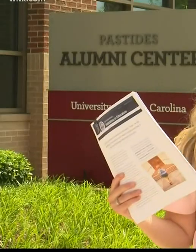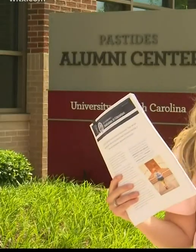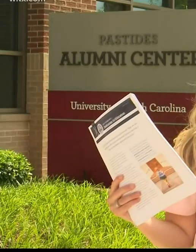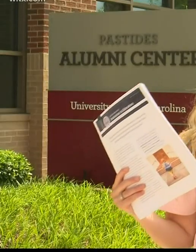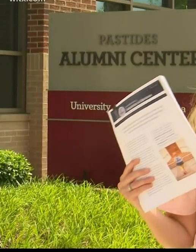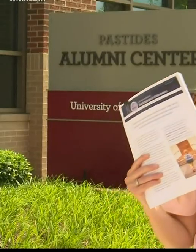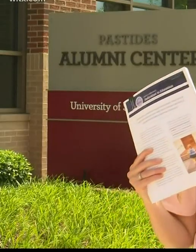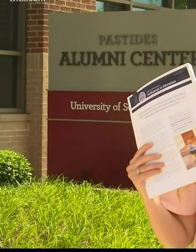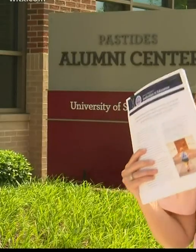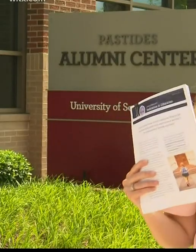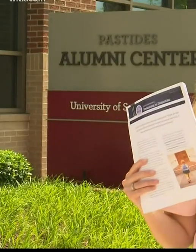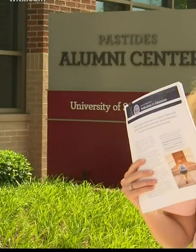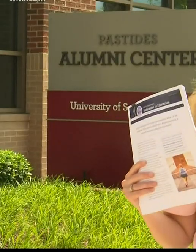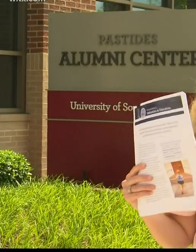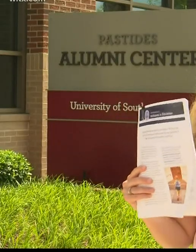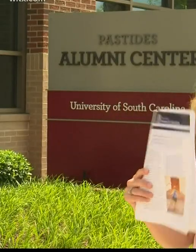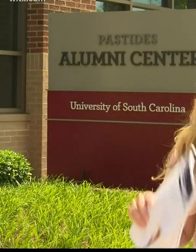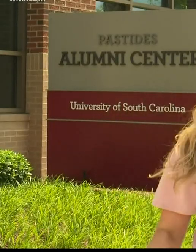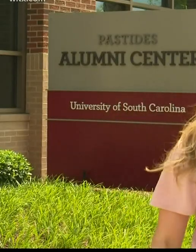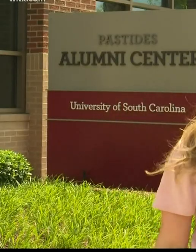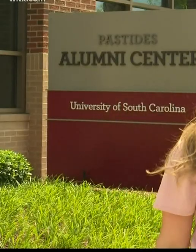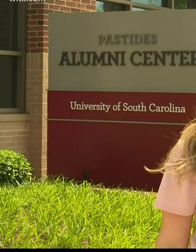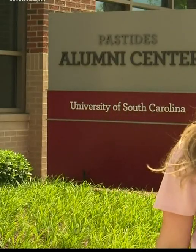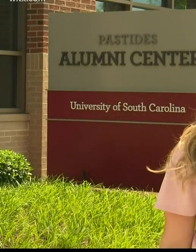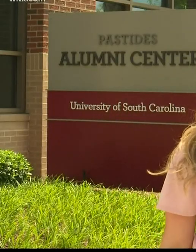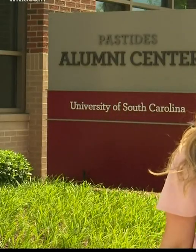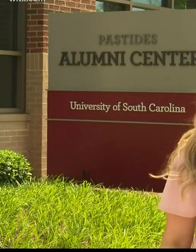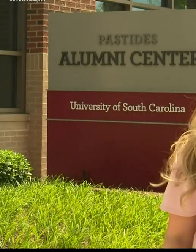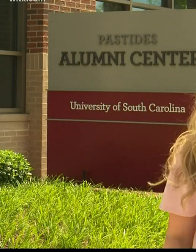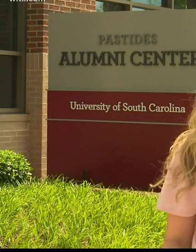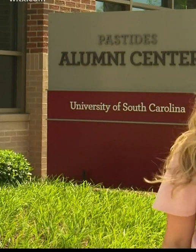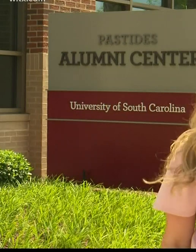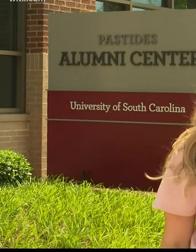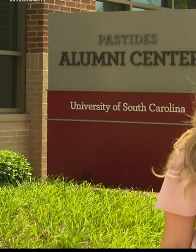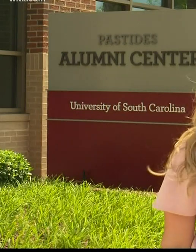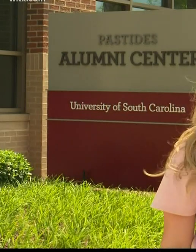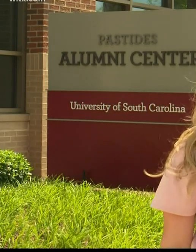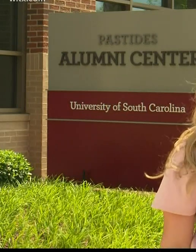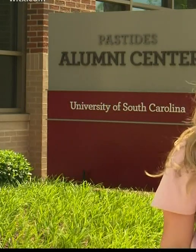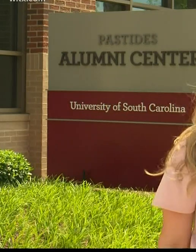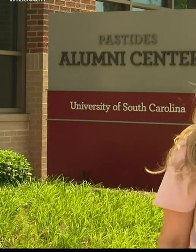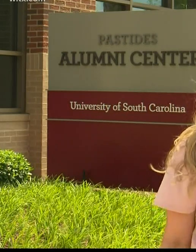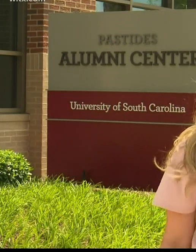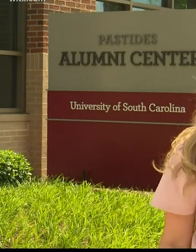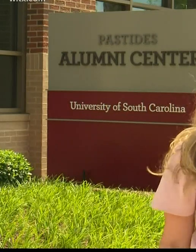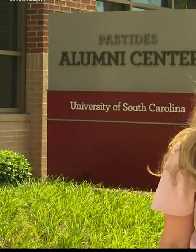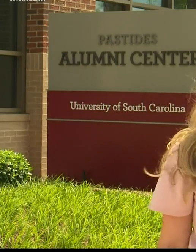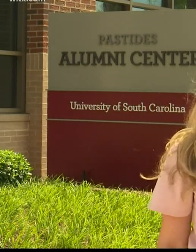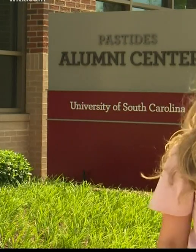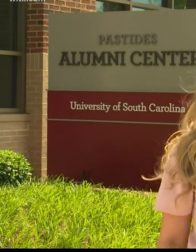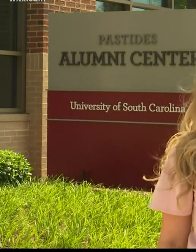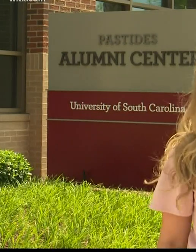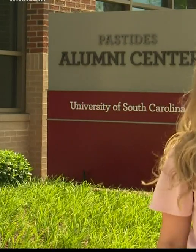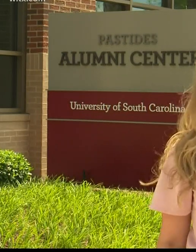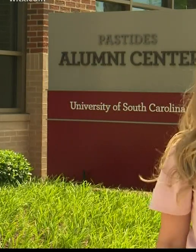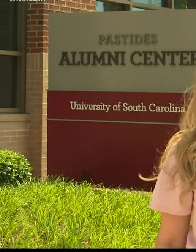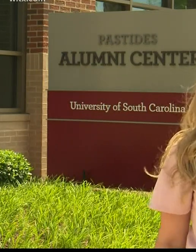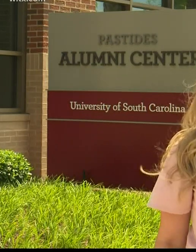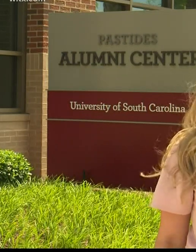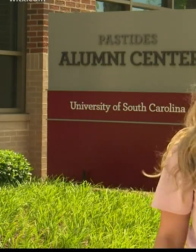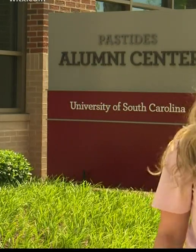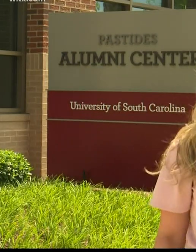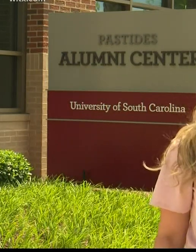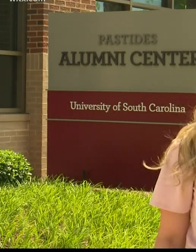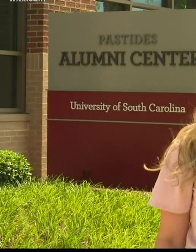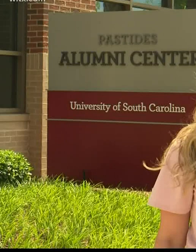This document highlights just some of the recommendations the Accelerate Ed Task Force gave in their final meeting today. It offers guidelines on how schools should